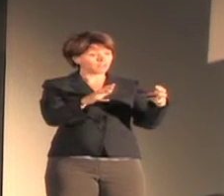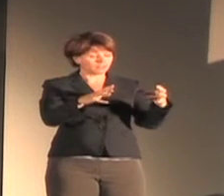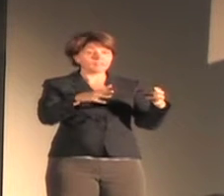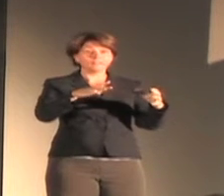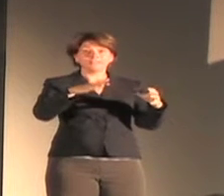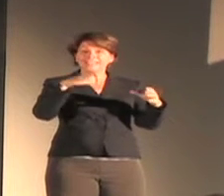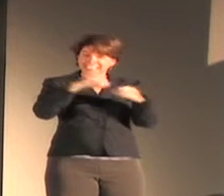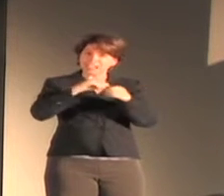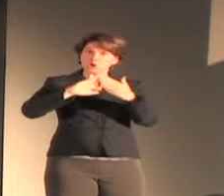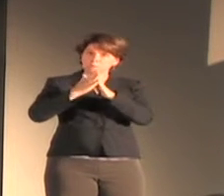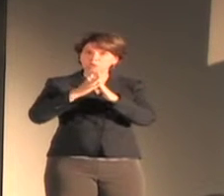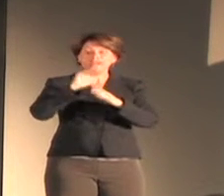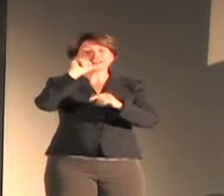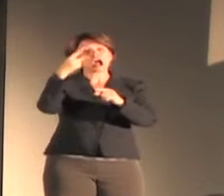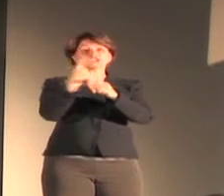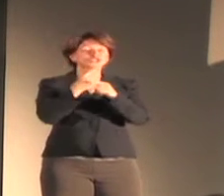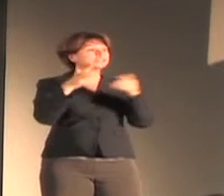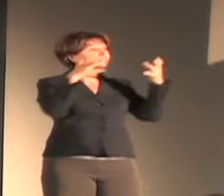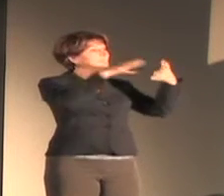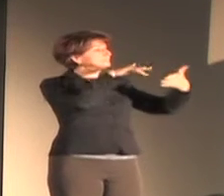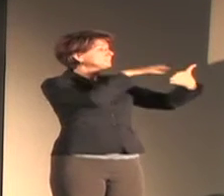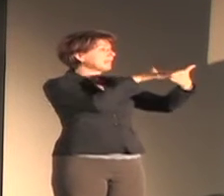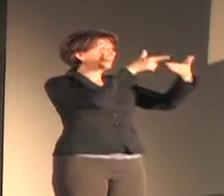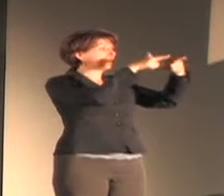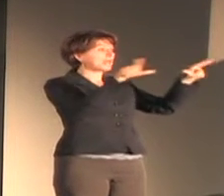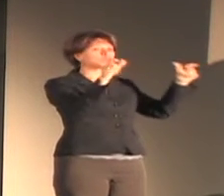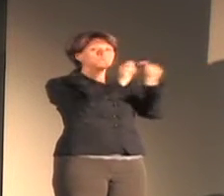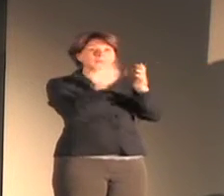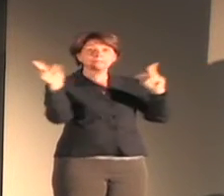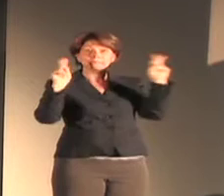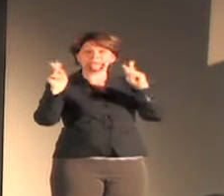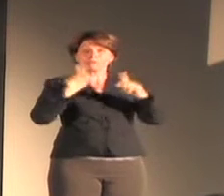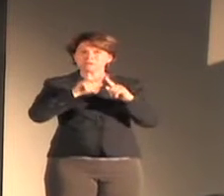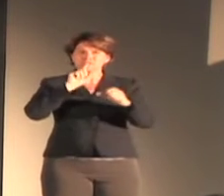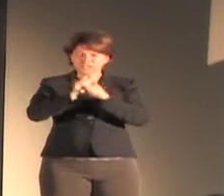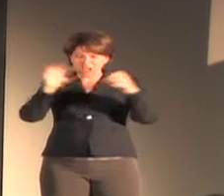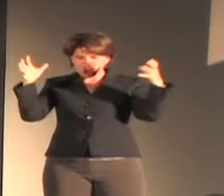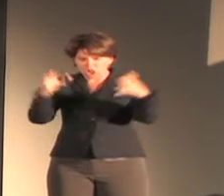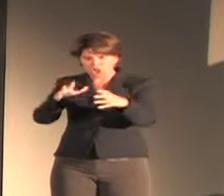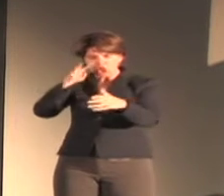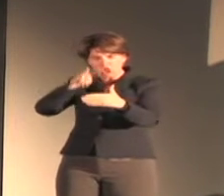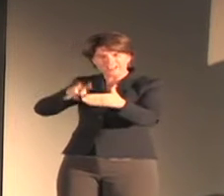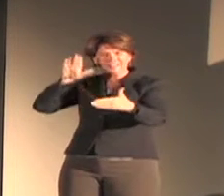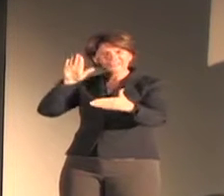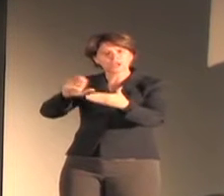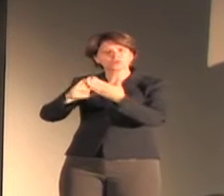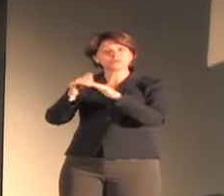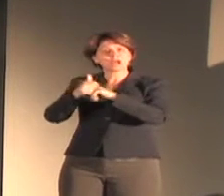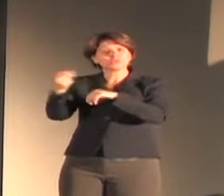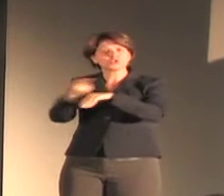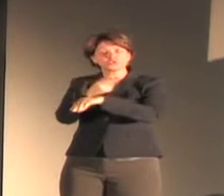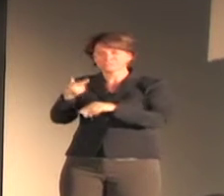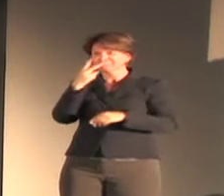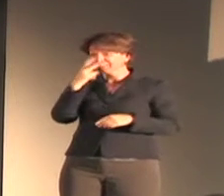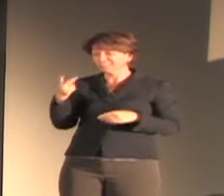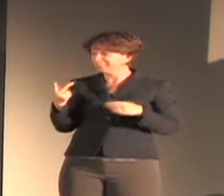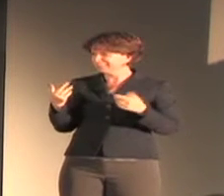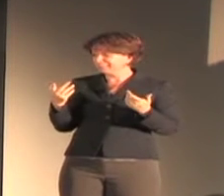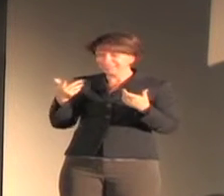forms, at the center of the study of language, we see that a language cannot exist without the people who use